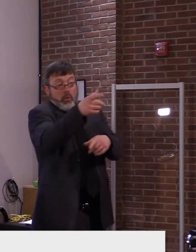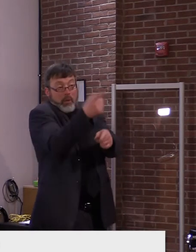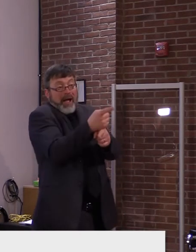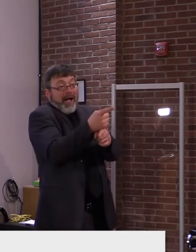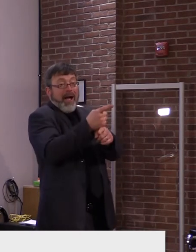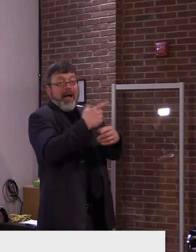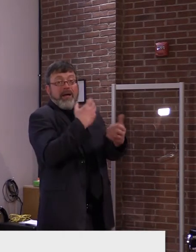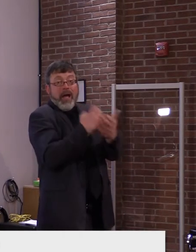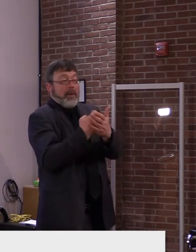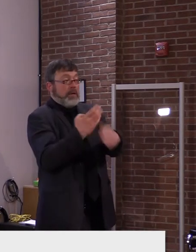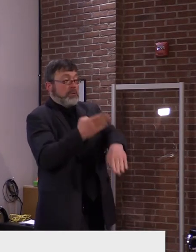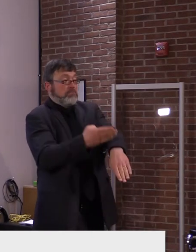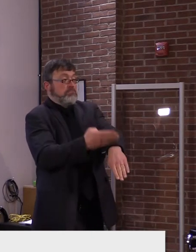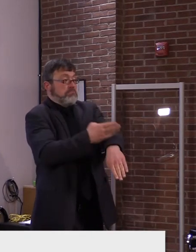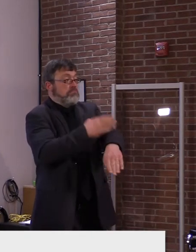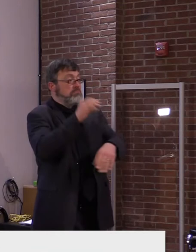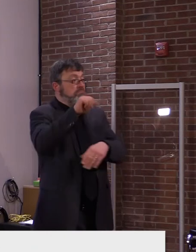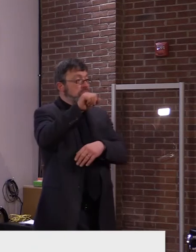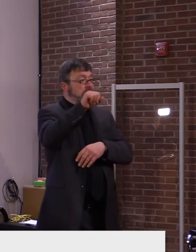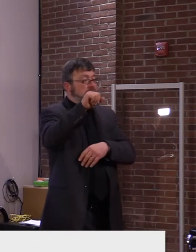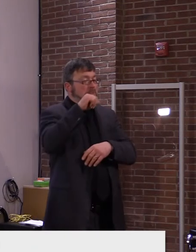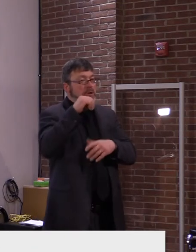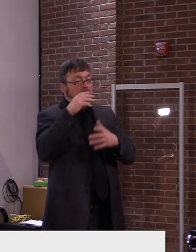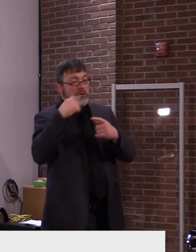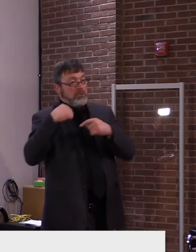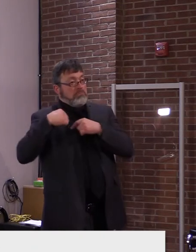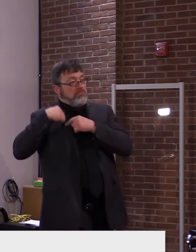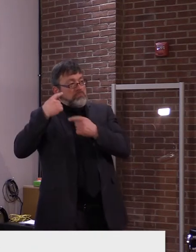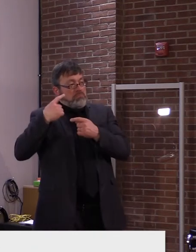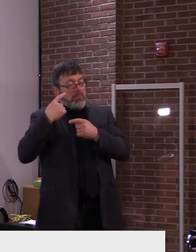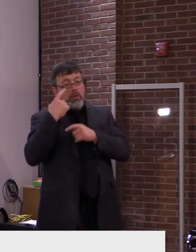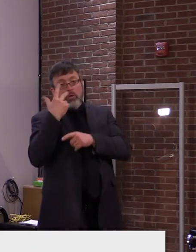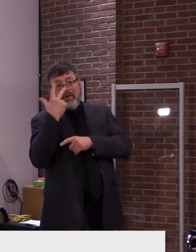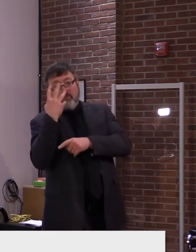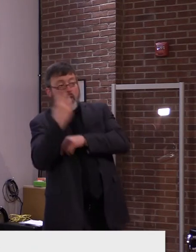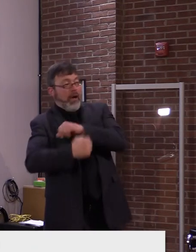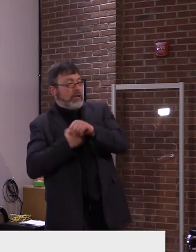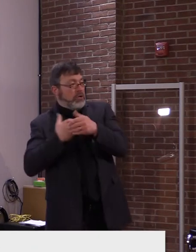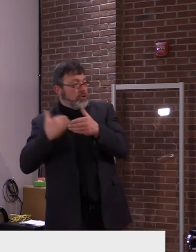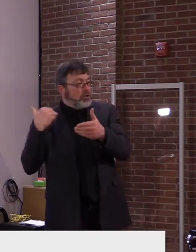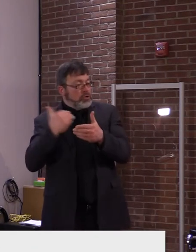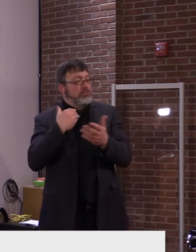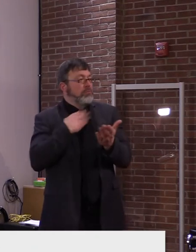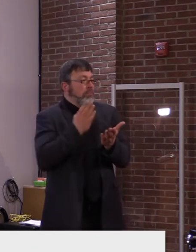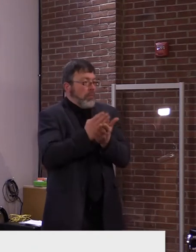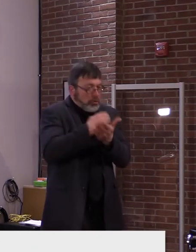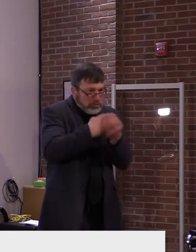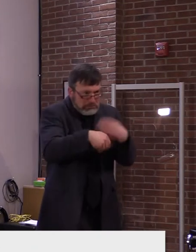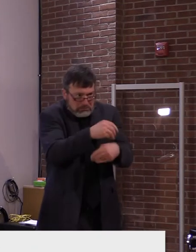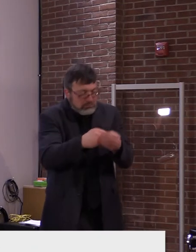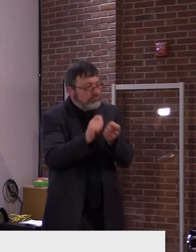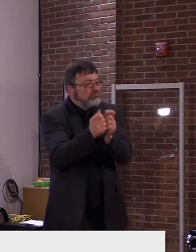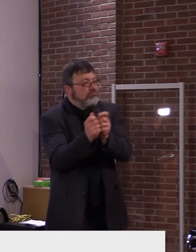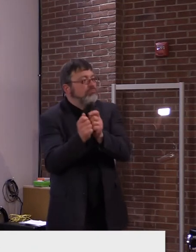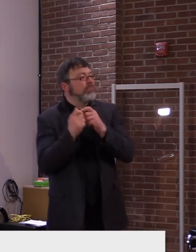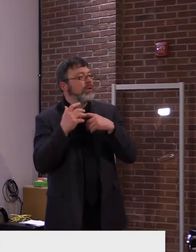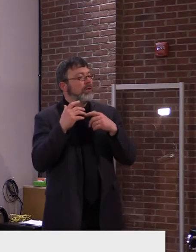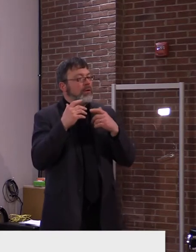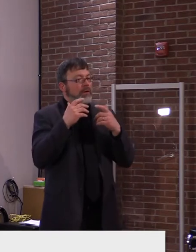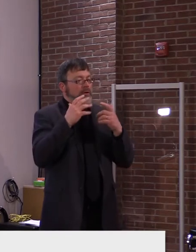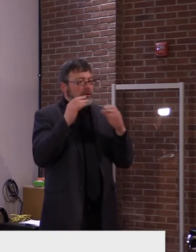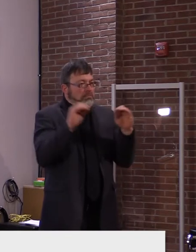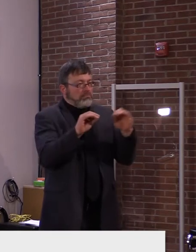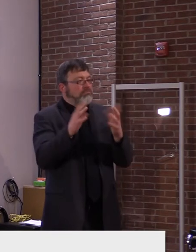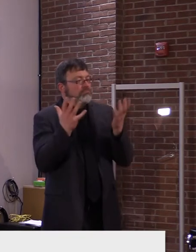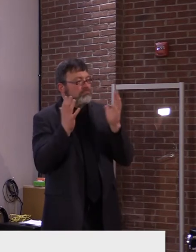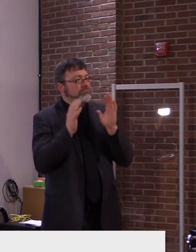years, uh, as reflected in some of our budget and the surpluses we've seen and, and so forth. Um, it isn't as,